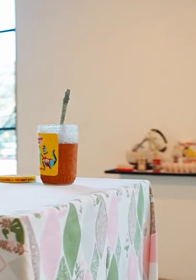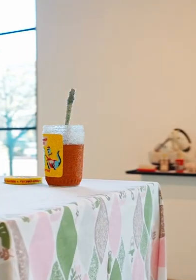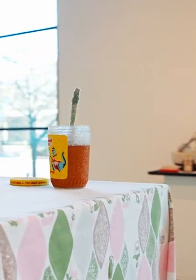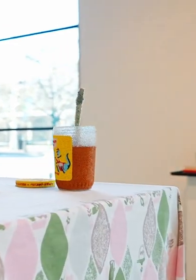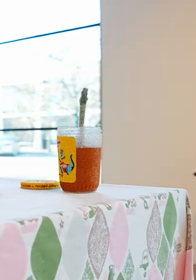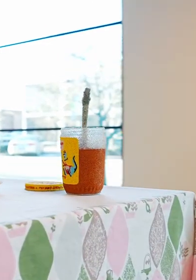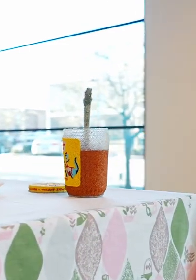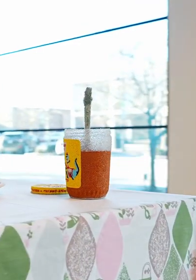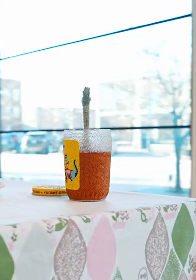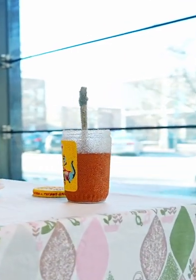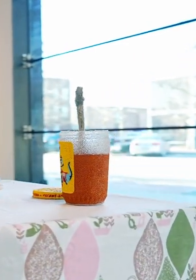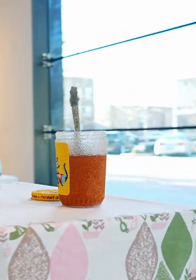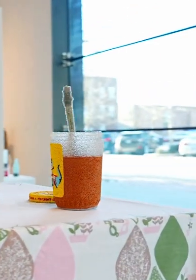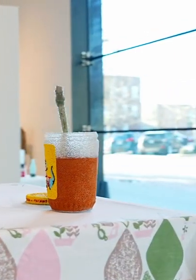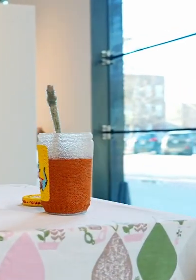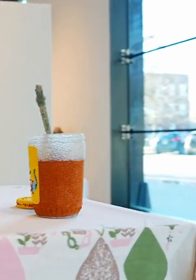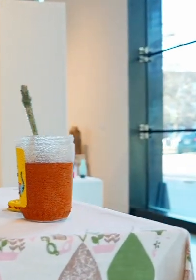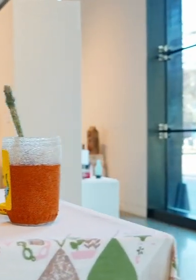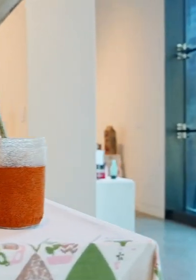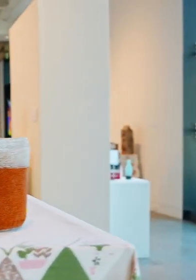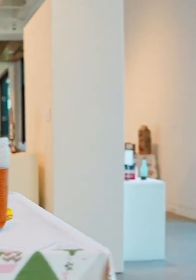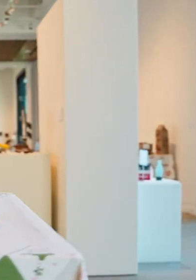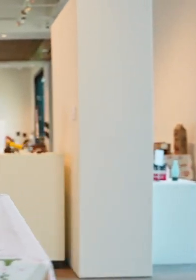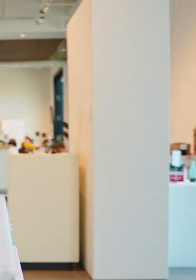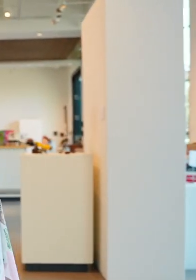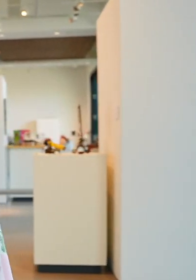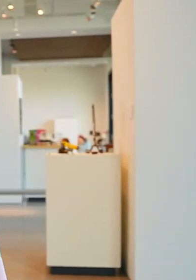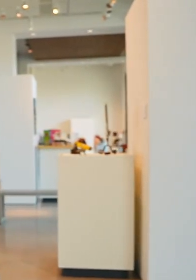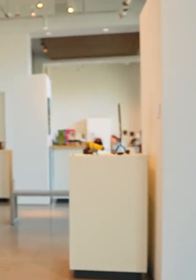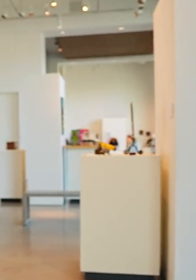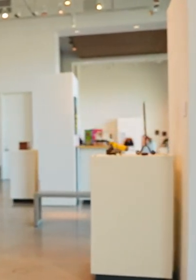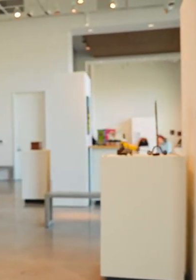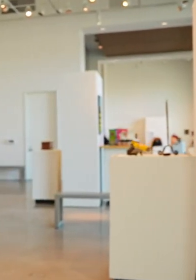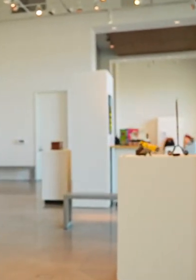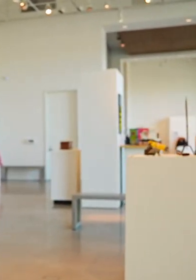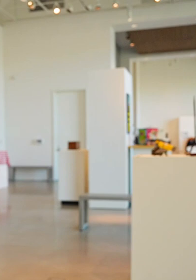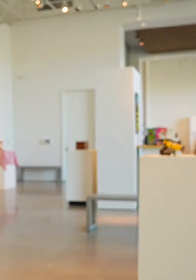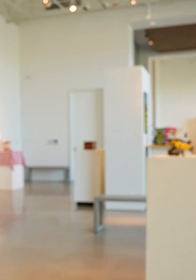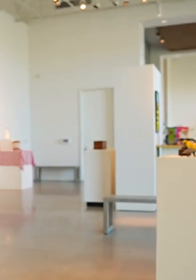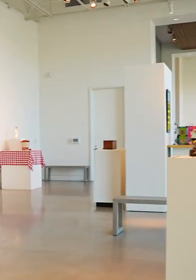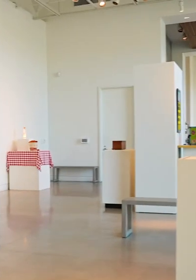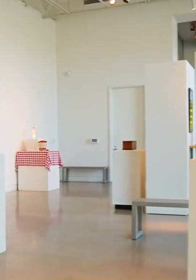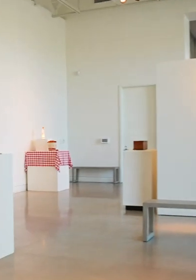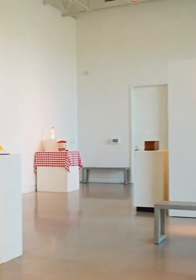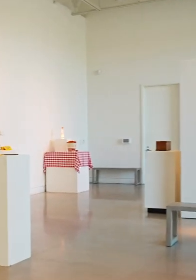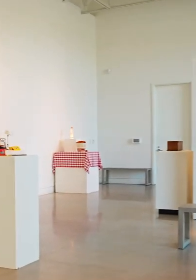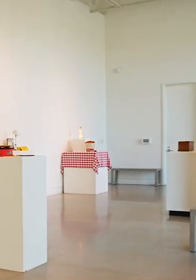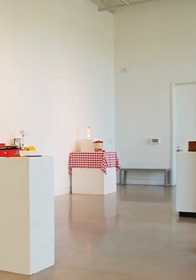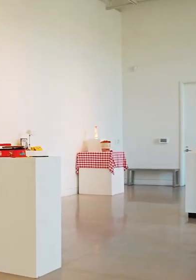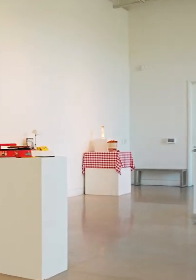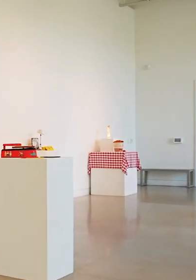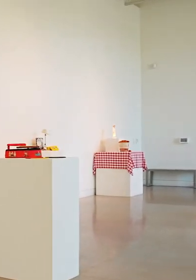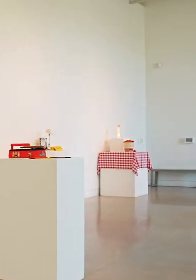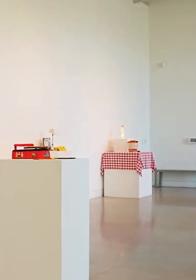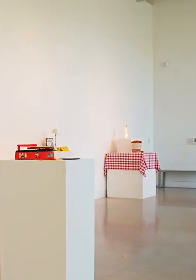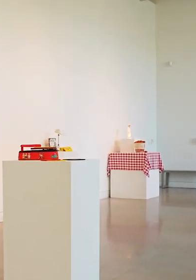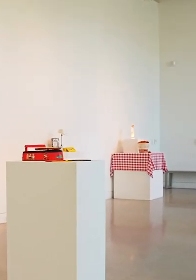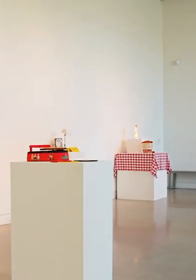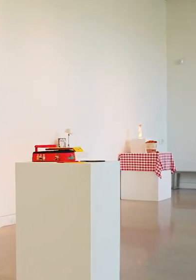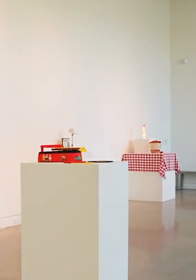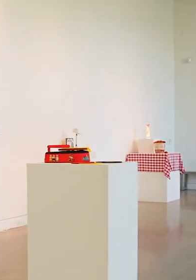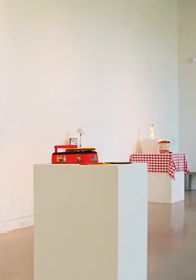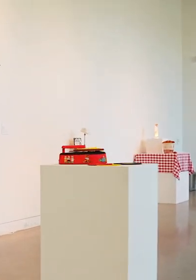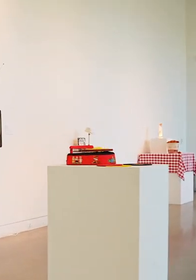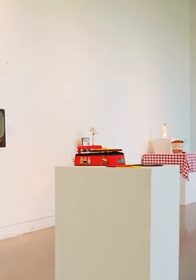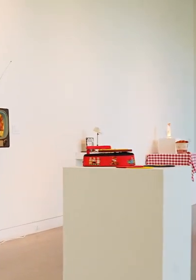then set all the beads in the wax so I started doing that and it it worked well for a lot of this stuff but some of